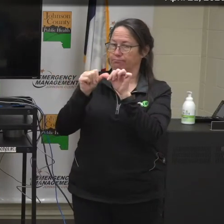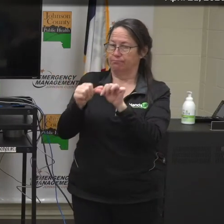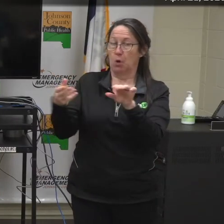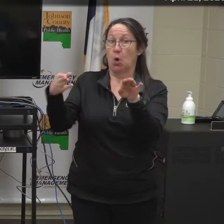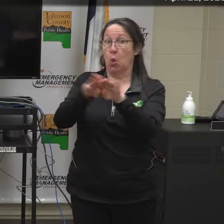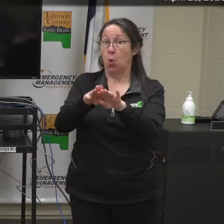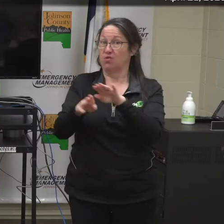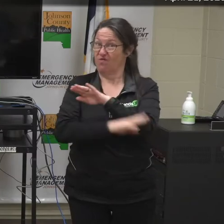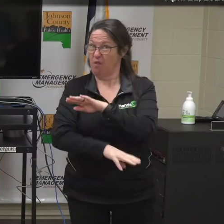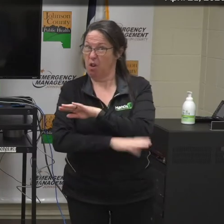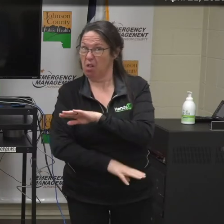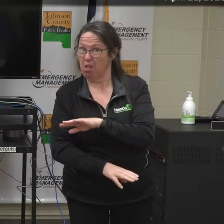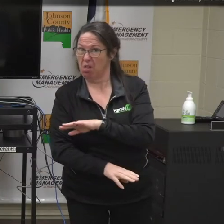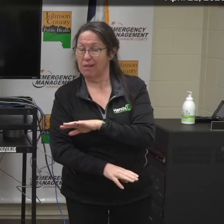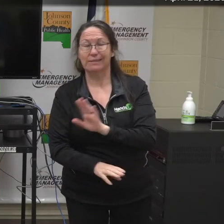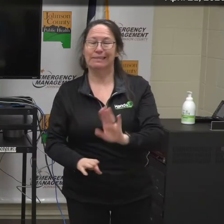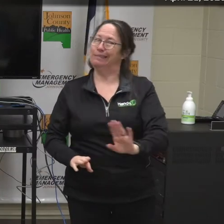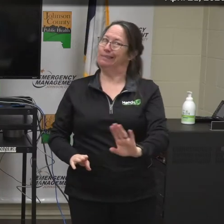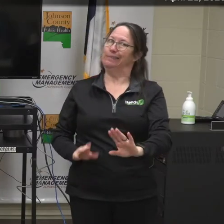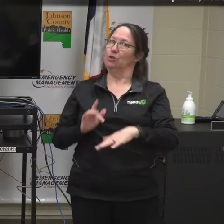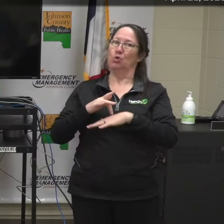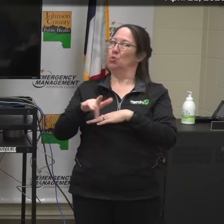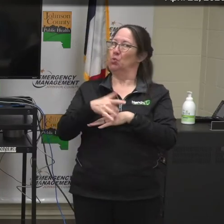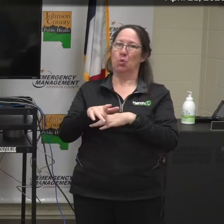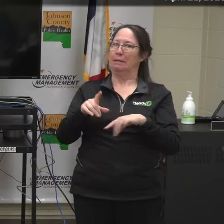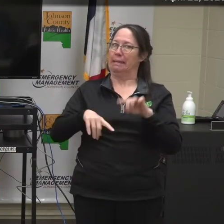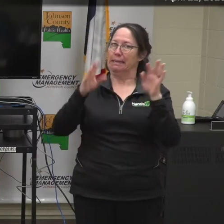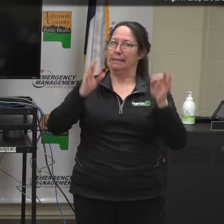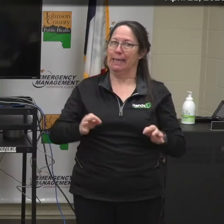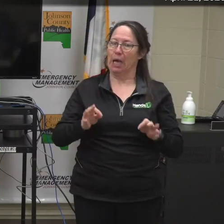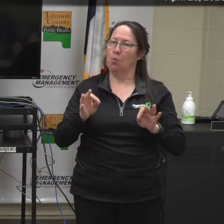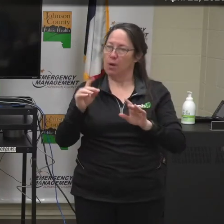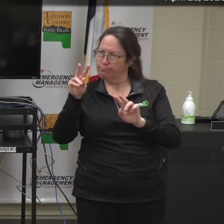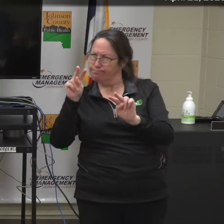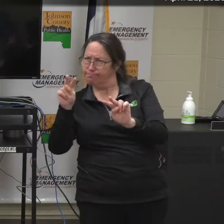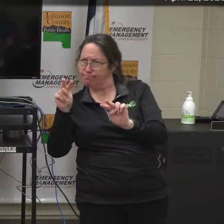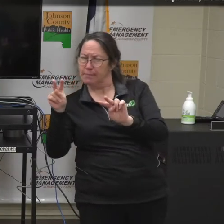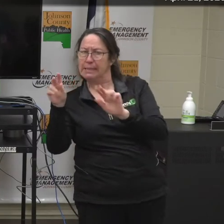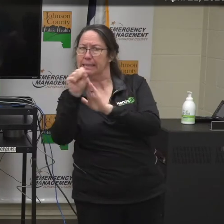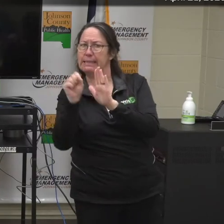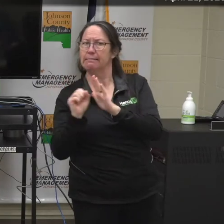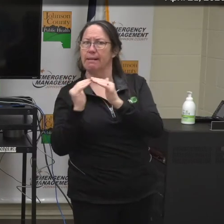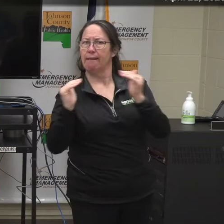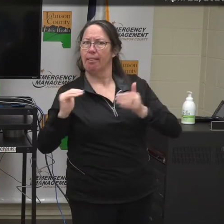Right now, it's pretty early to make those decisions, and we would look towards our state partners to determine that.